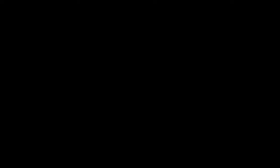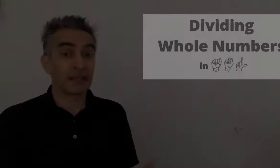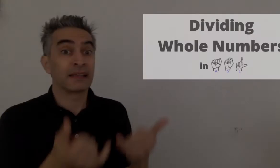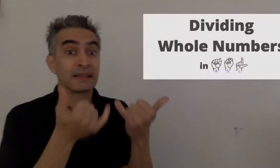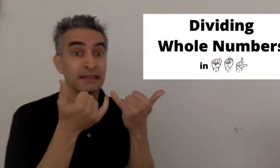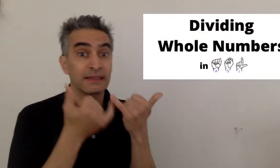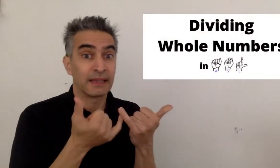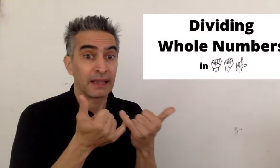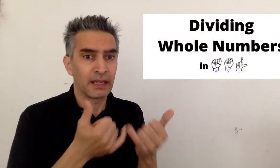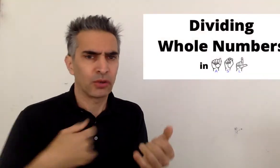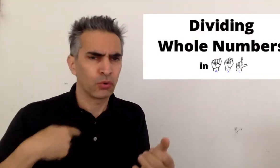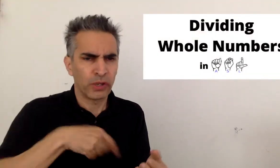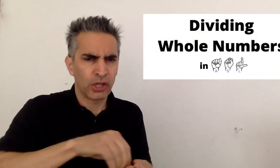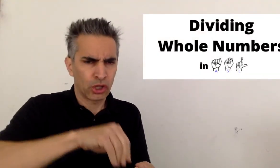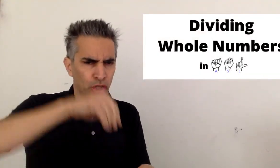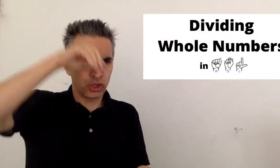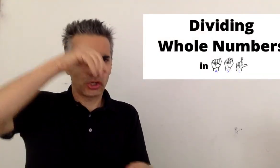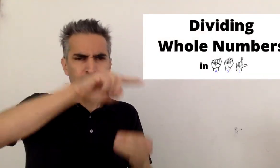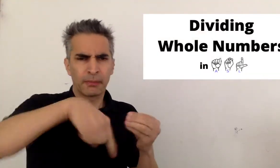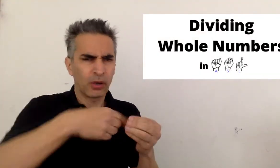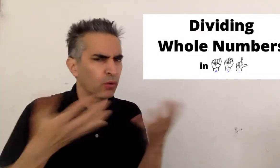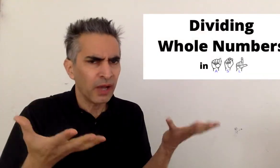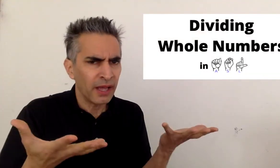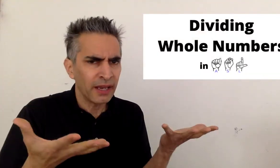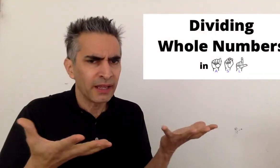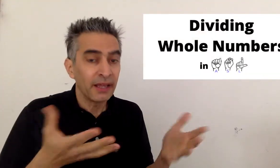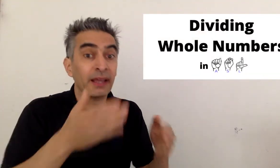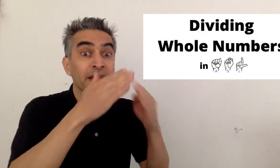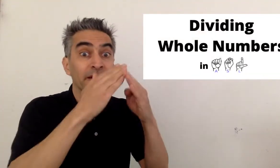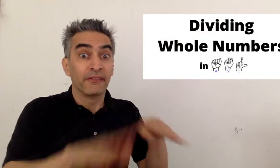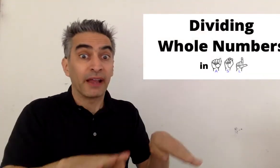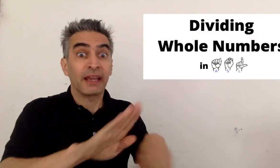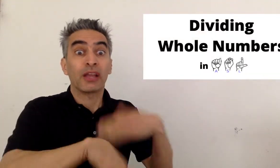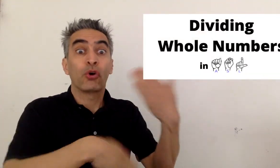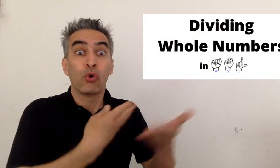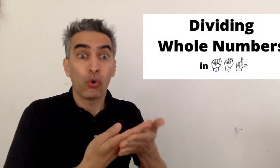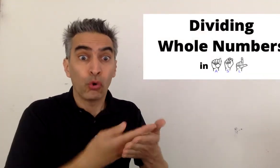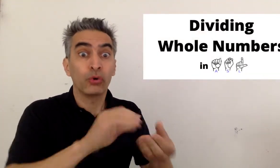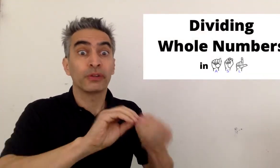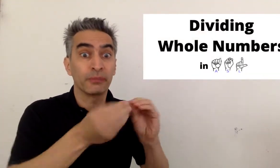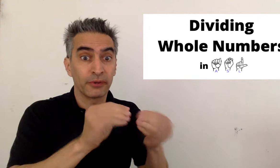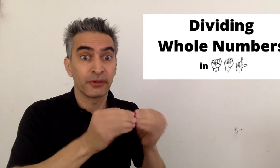Today we're gonna learn about dividing whole numbers.